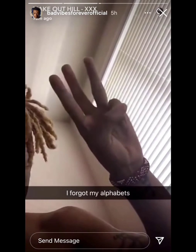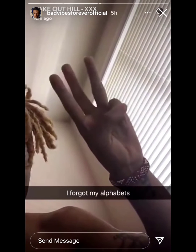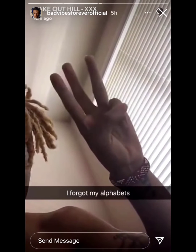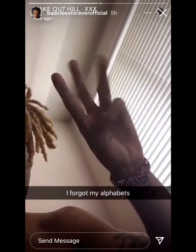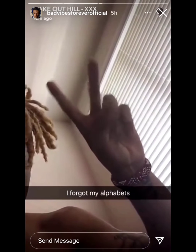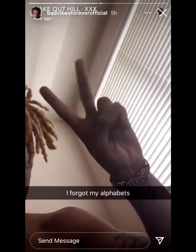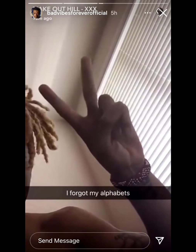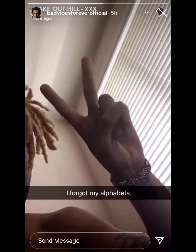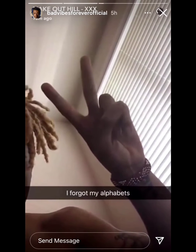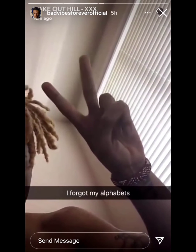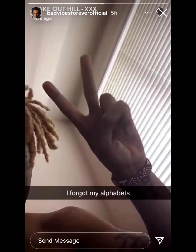V.